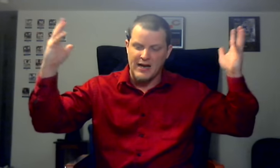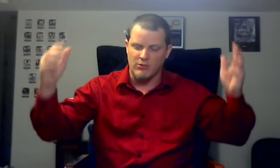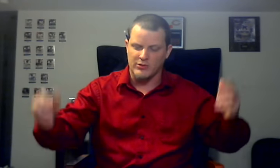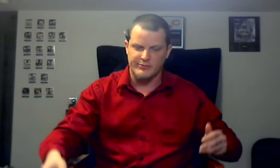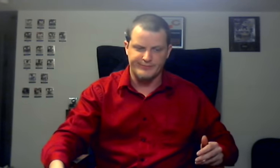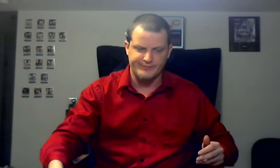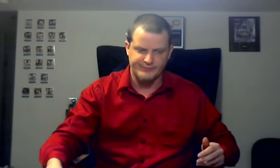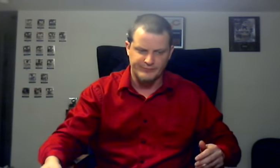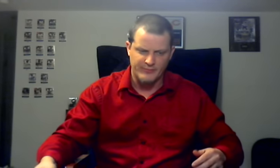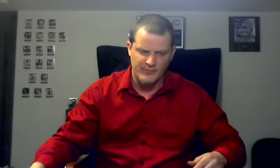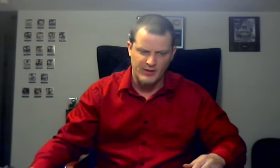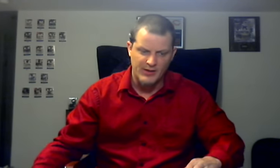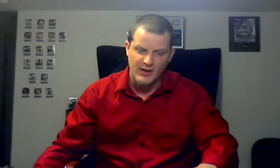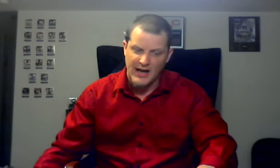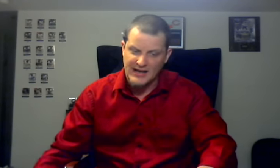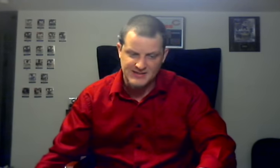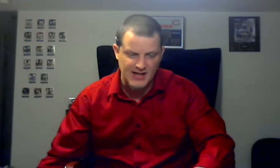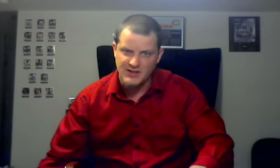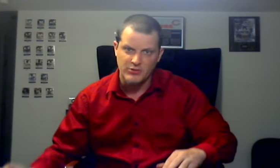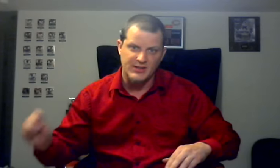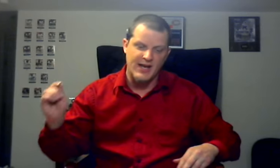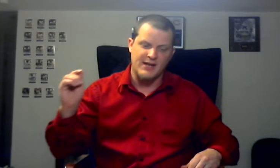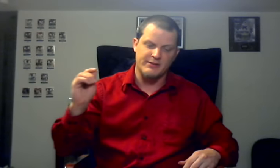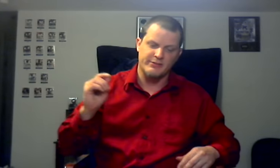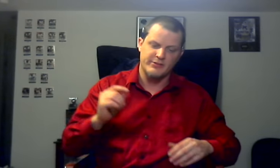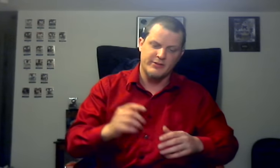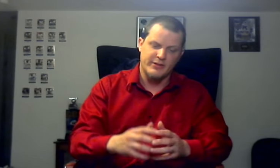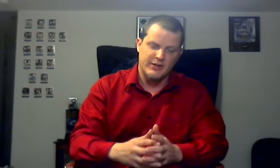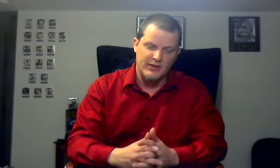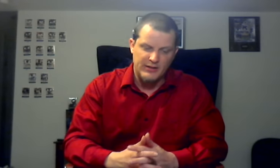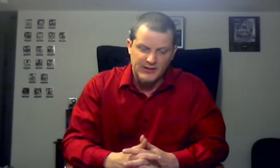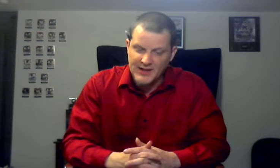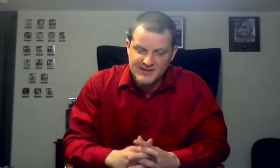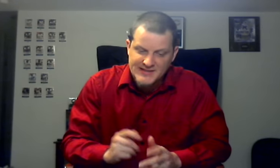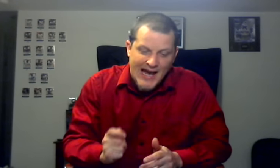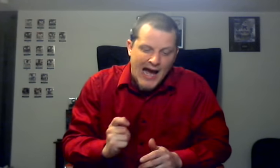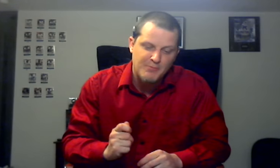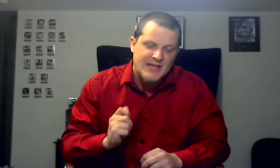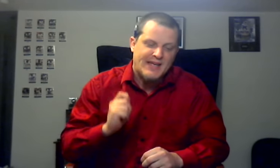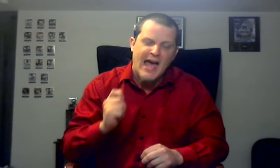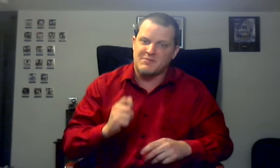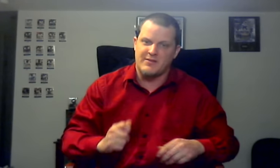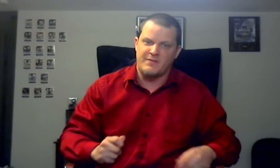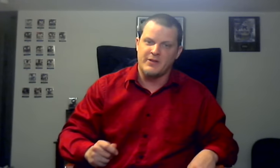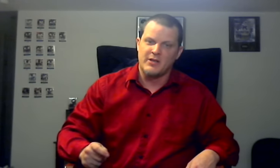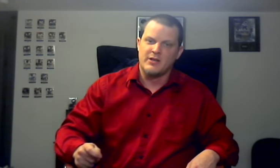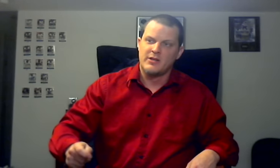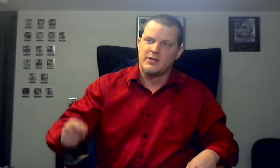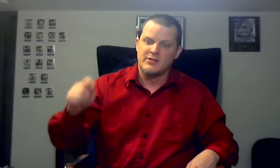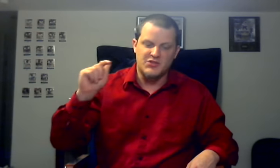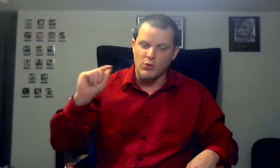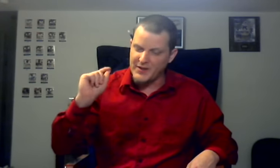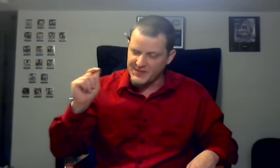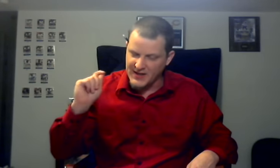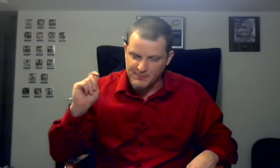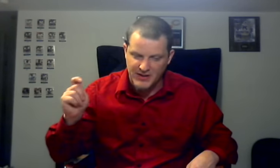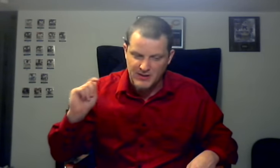power. I say to you today, let us not be captive to a pathetic pity